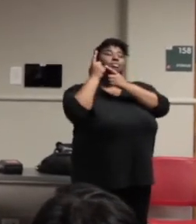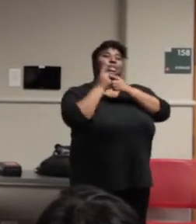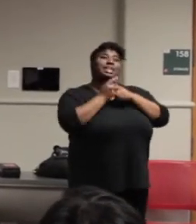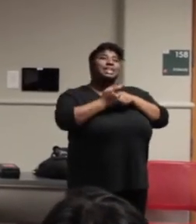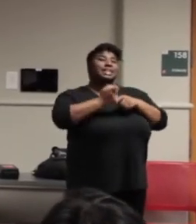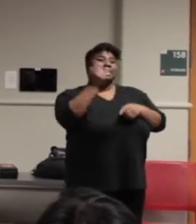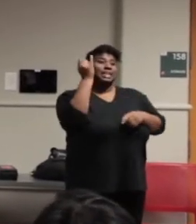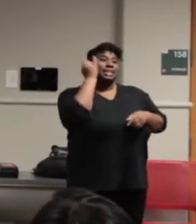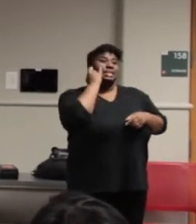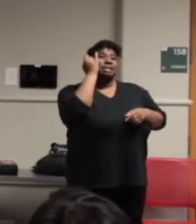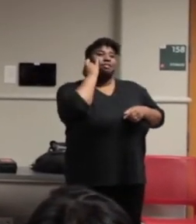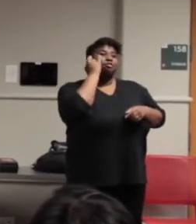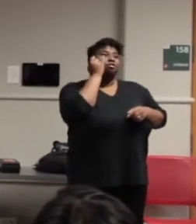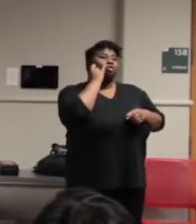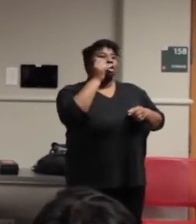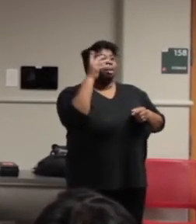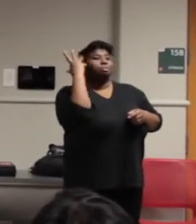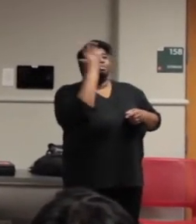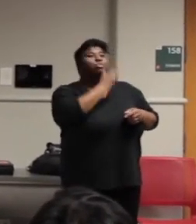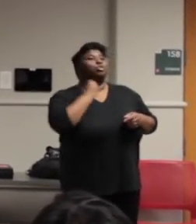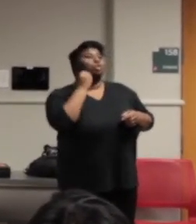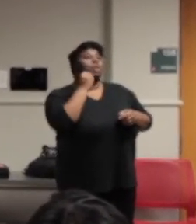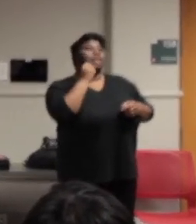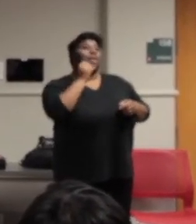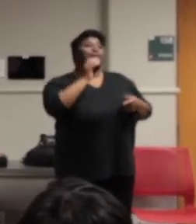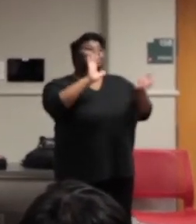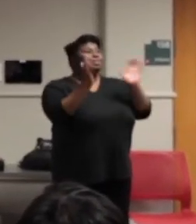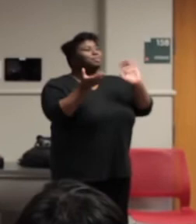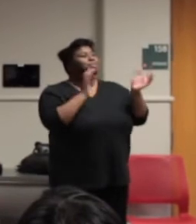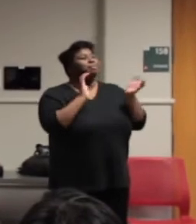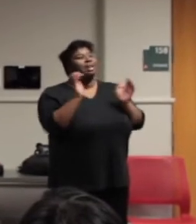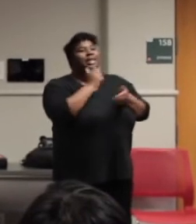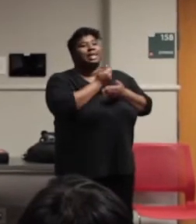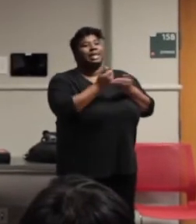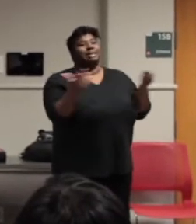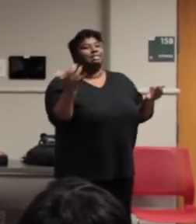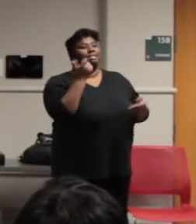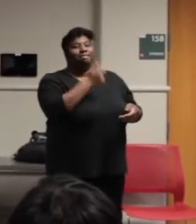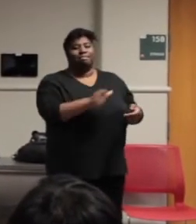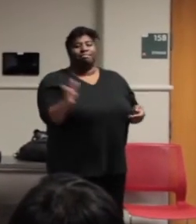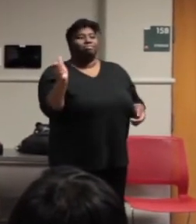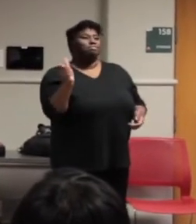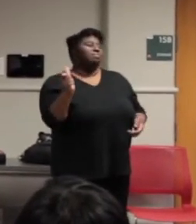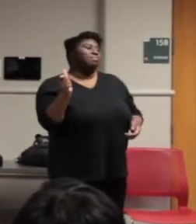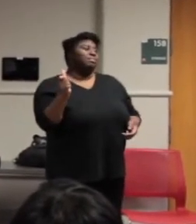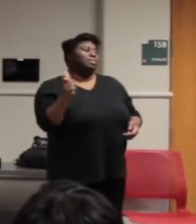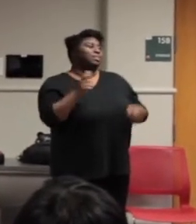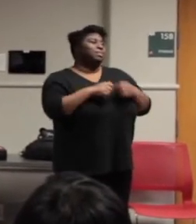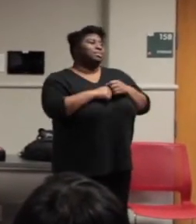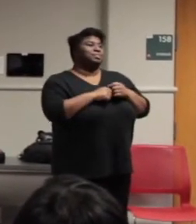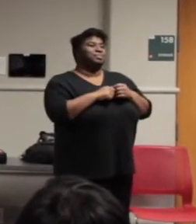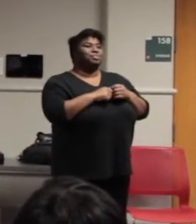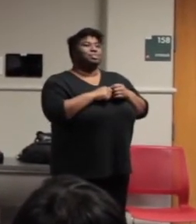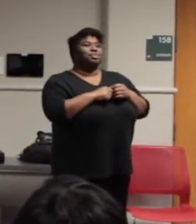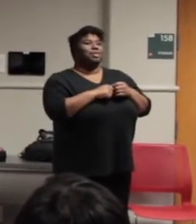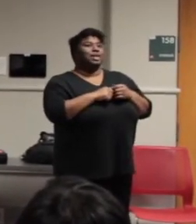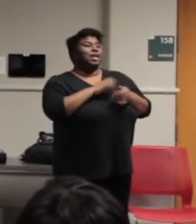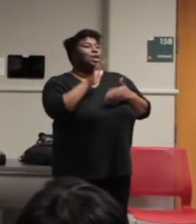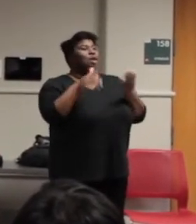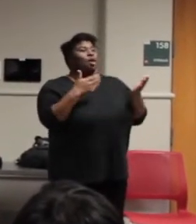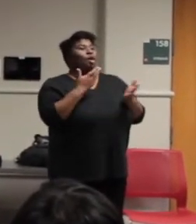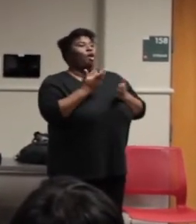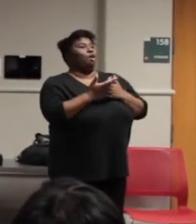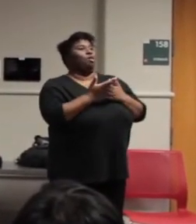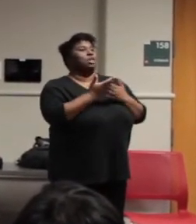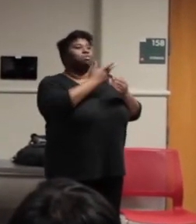image could be likened unto anything. Your passion needed strokes of waterfalls to stand for their rushing turbulence, all the rainforest